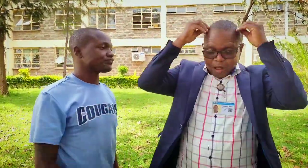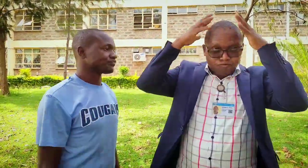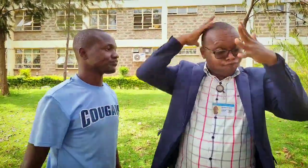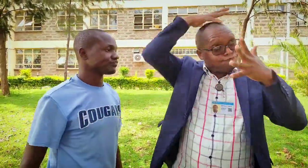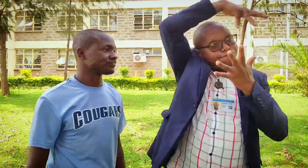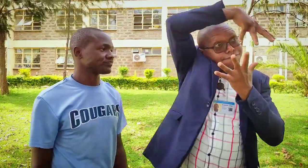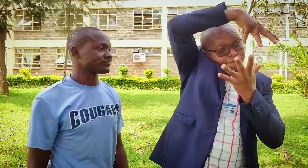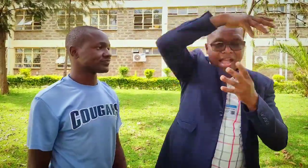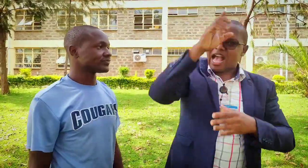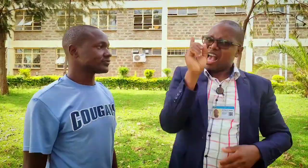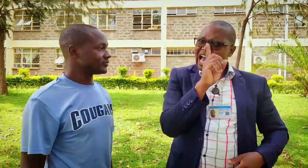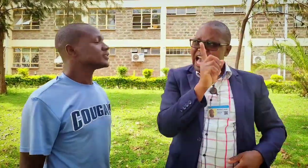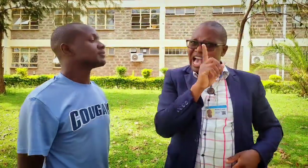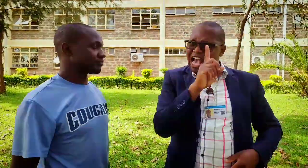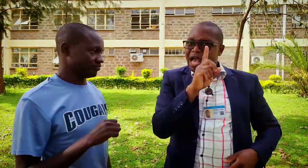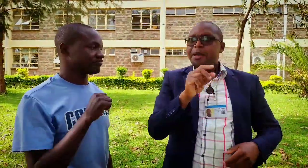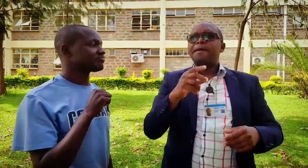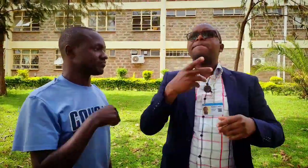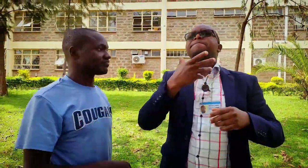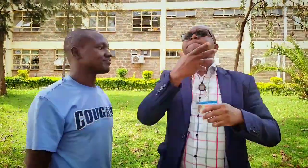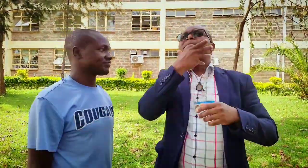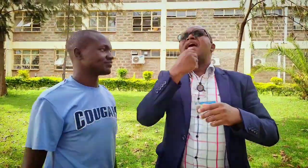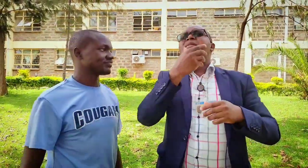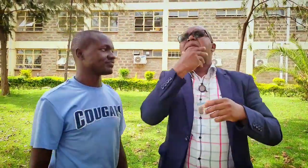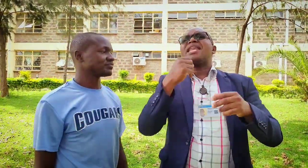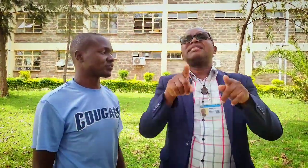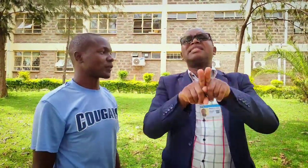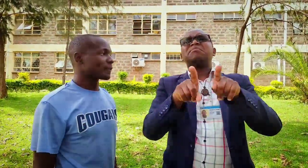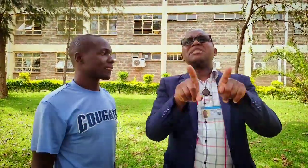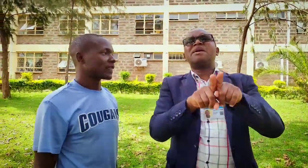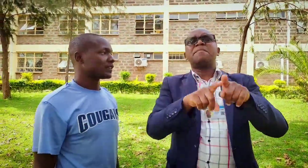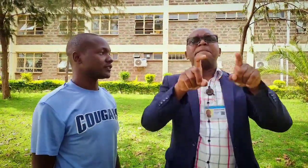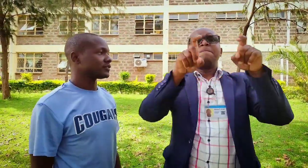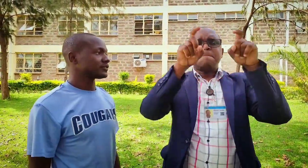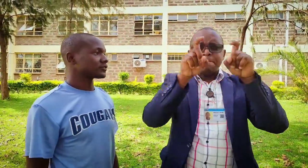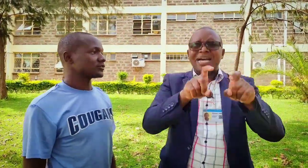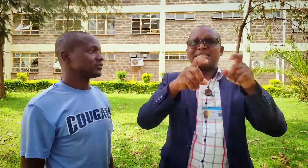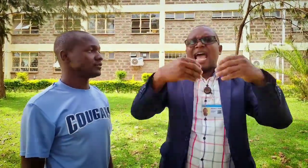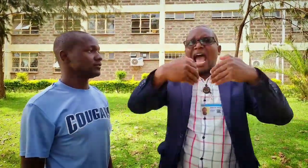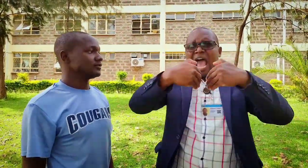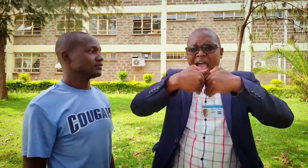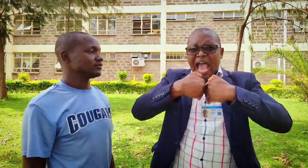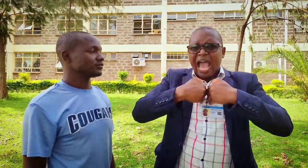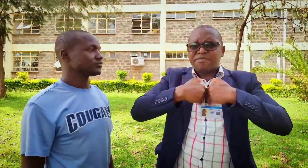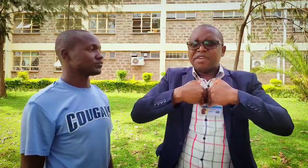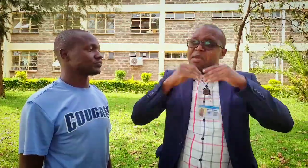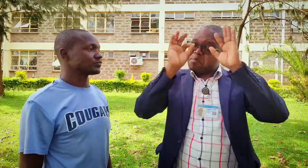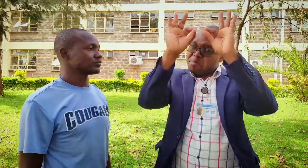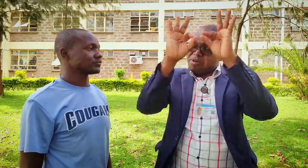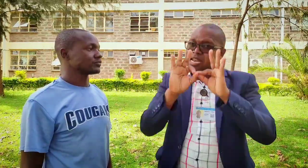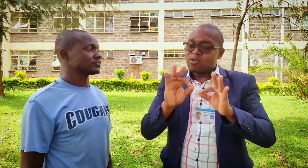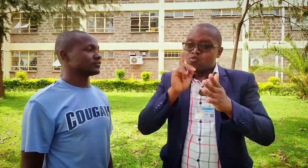and then in terms of styling painting and also the mask the man